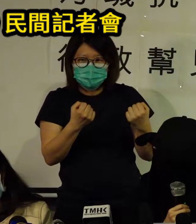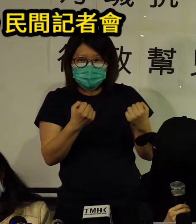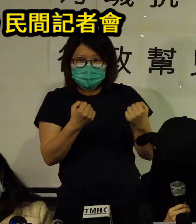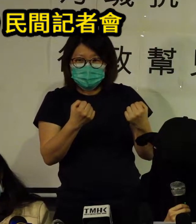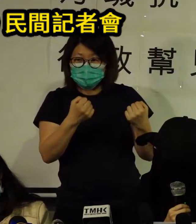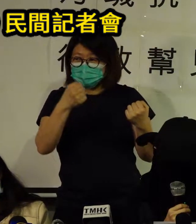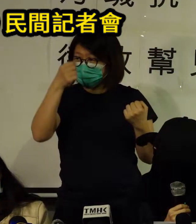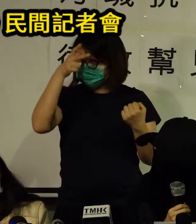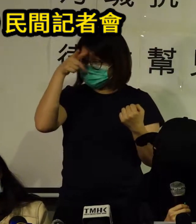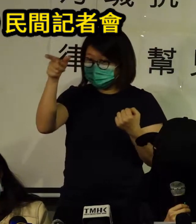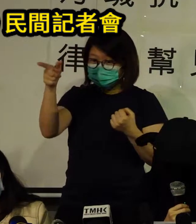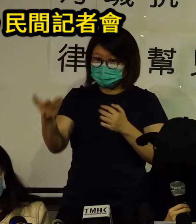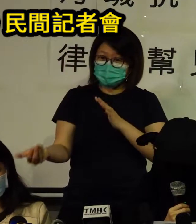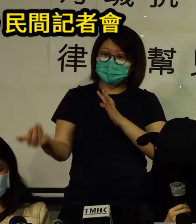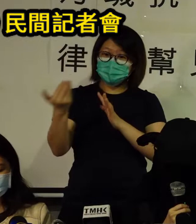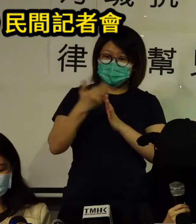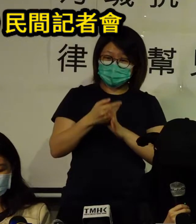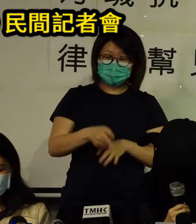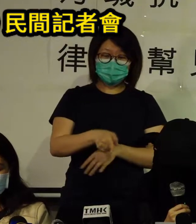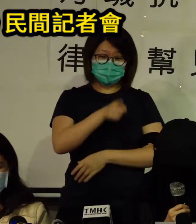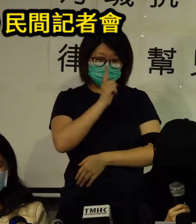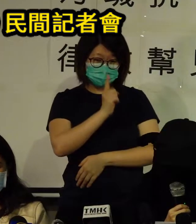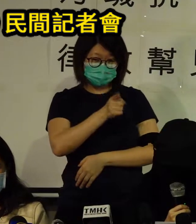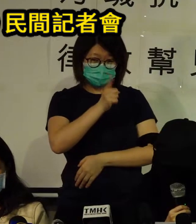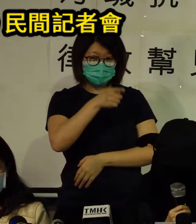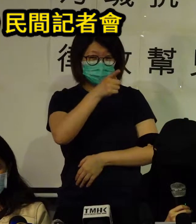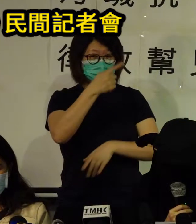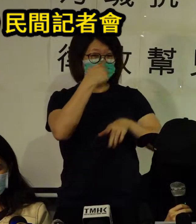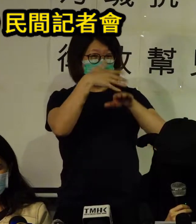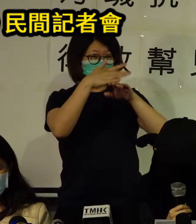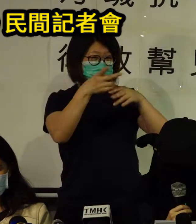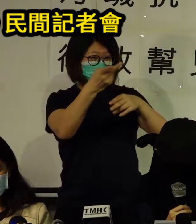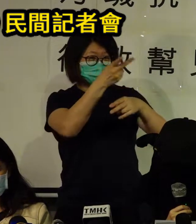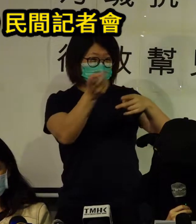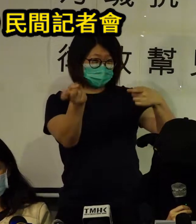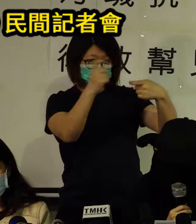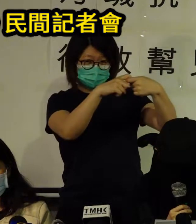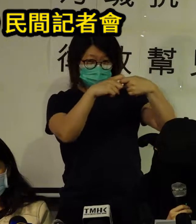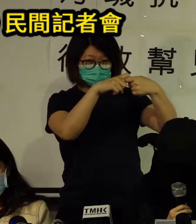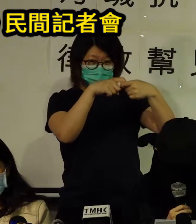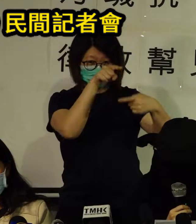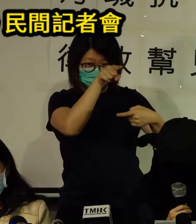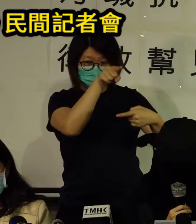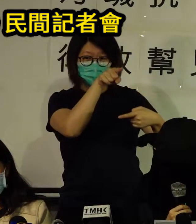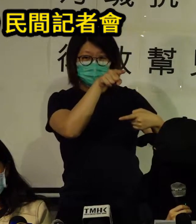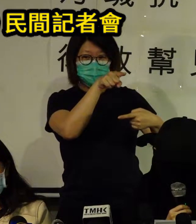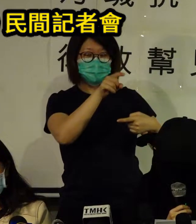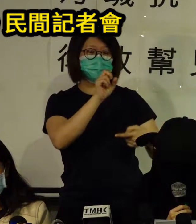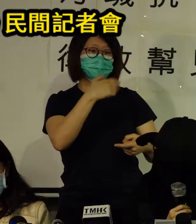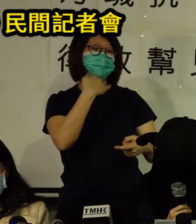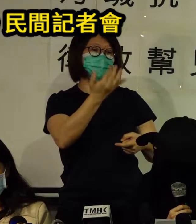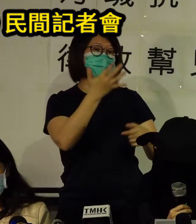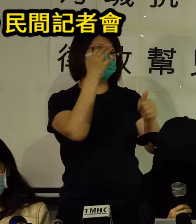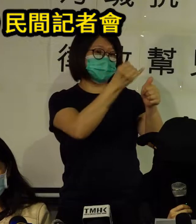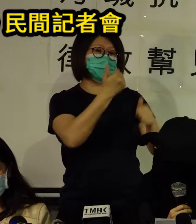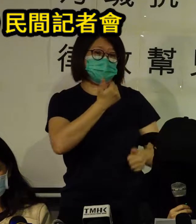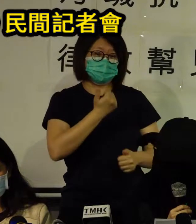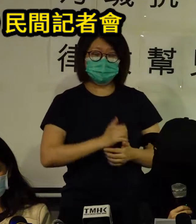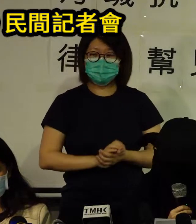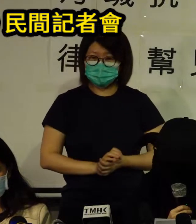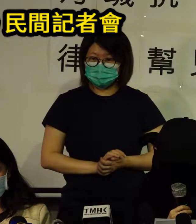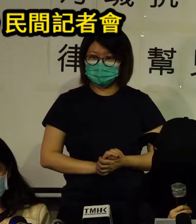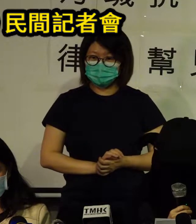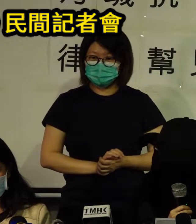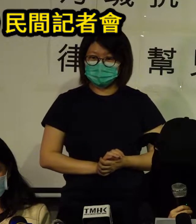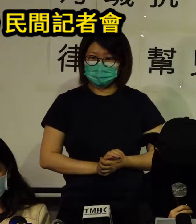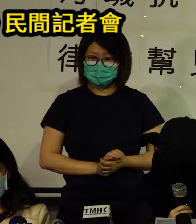already in 2003 and we have faith that we will drive away the return of this already mum